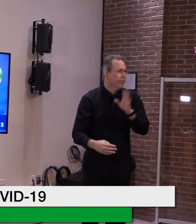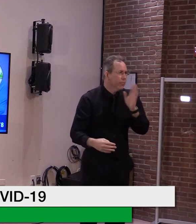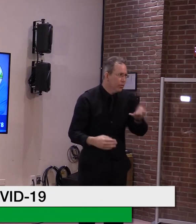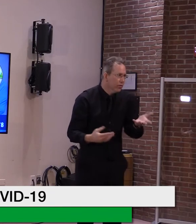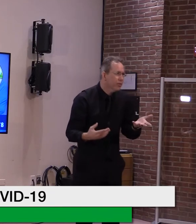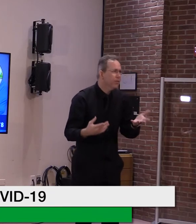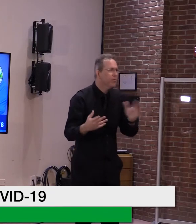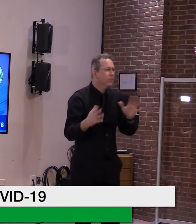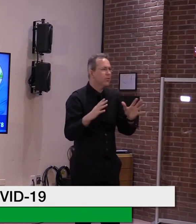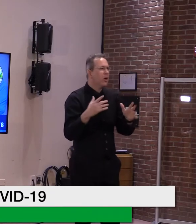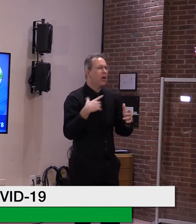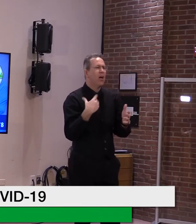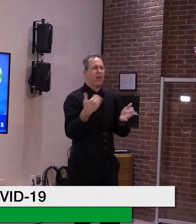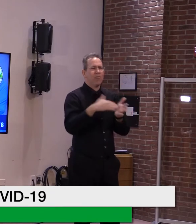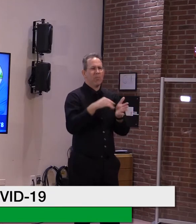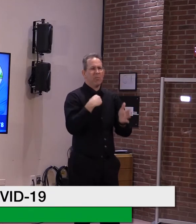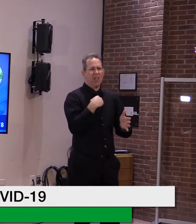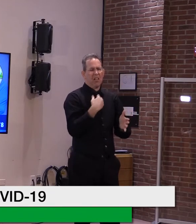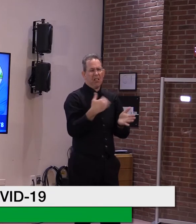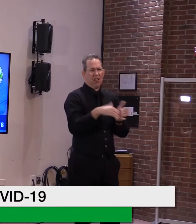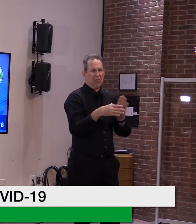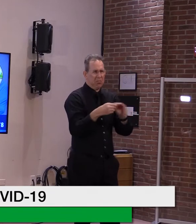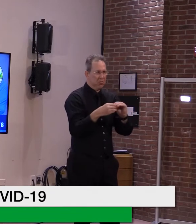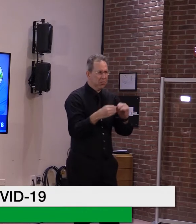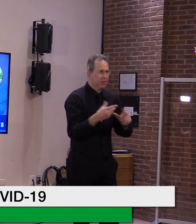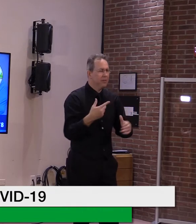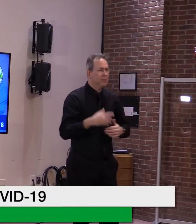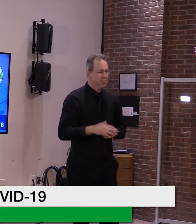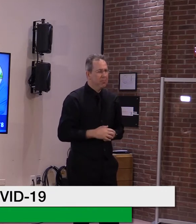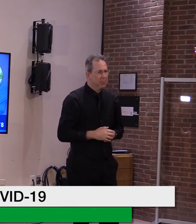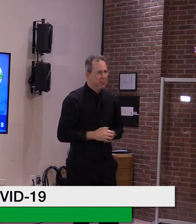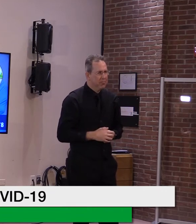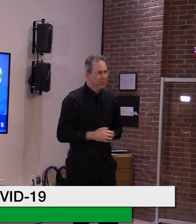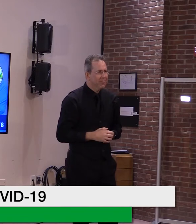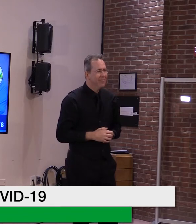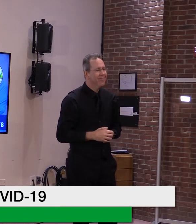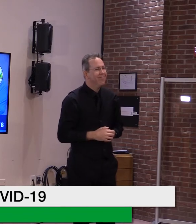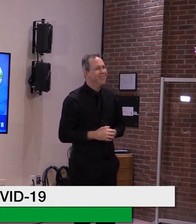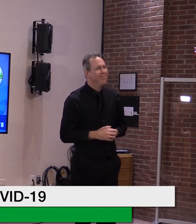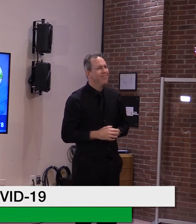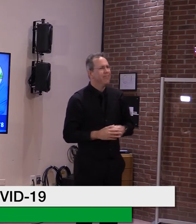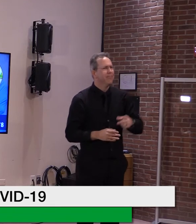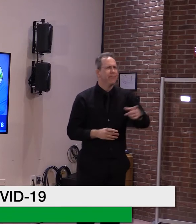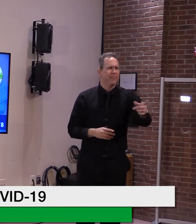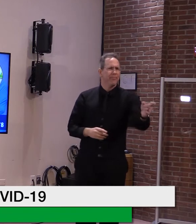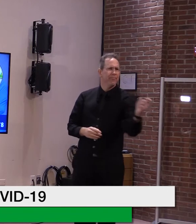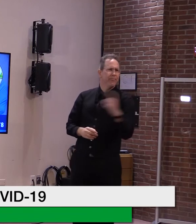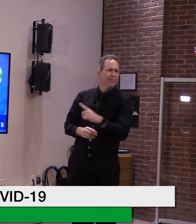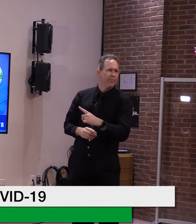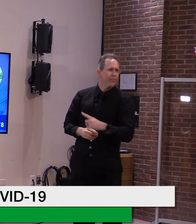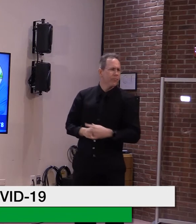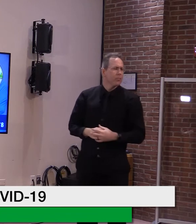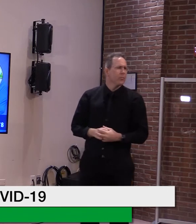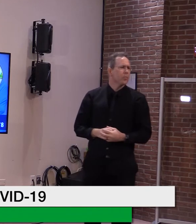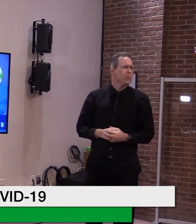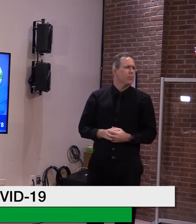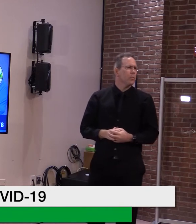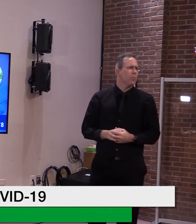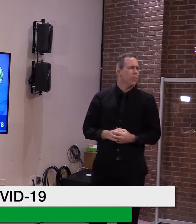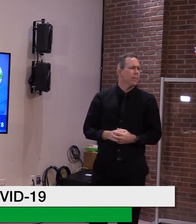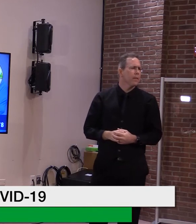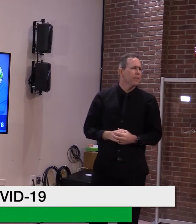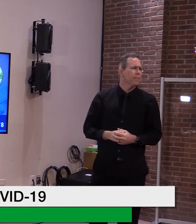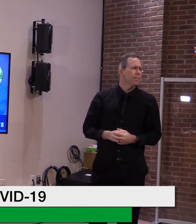give it a few more days. I guess then why move up the 18 to 55? Why